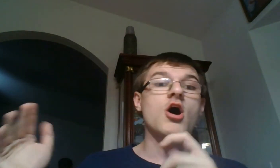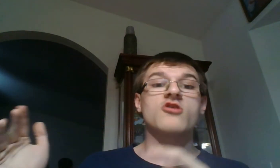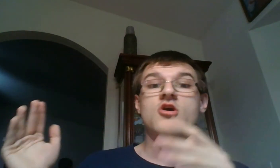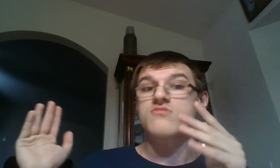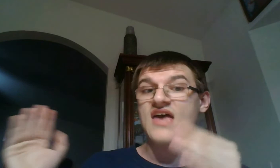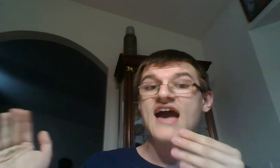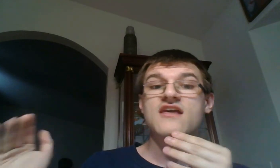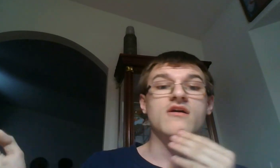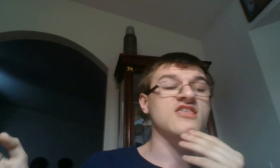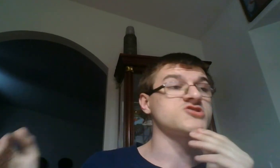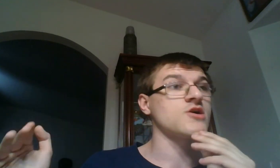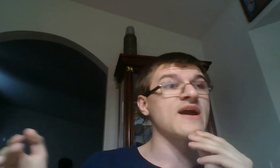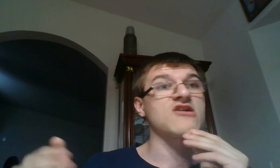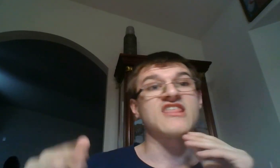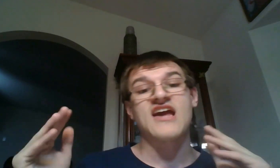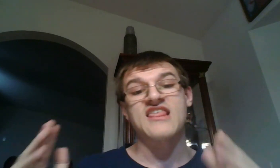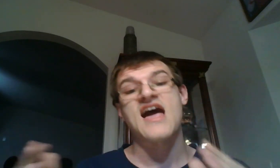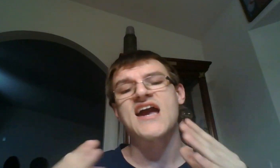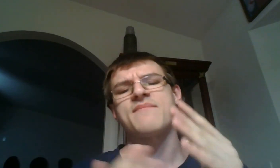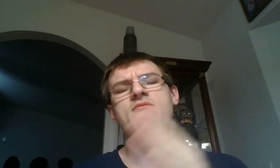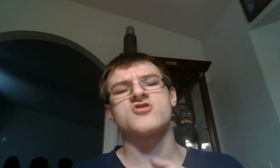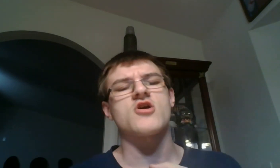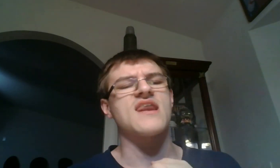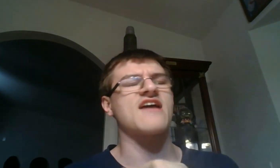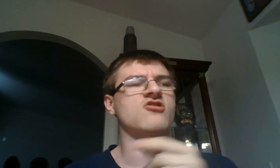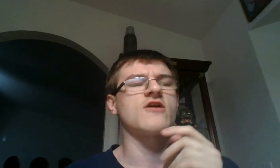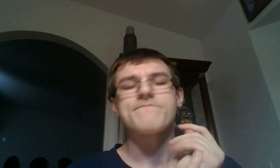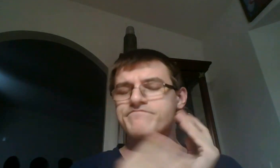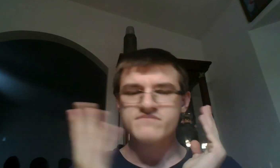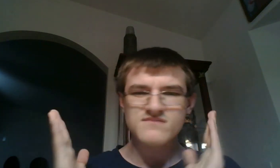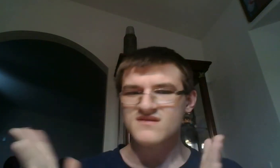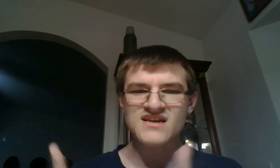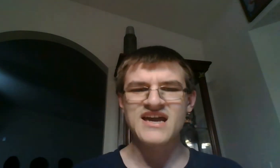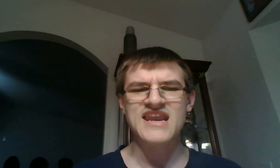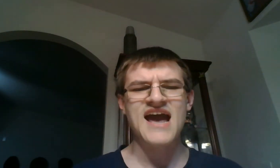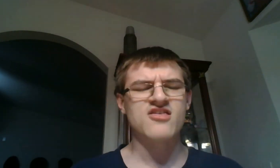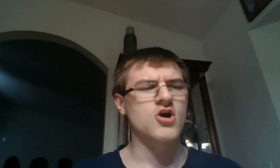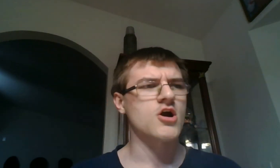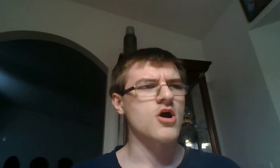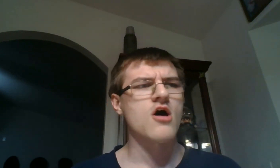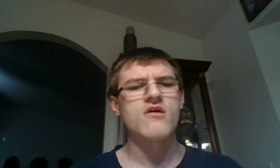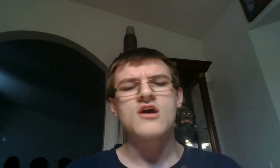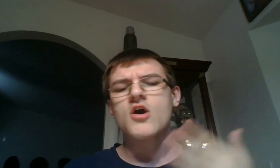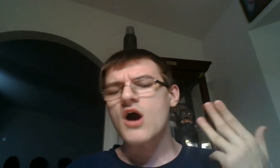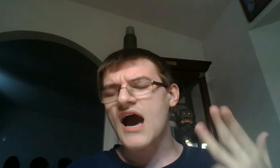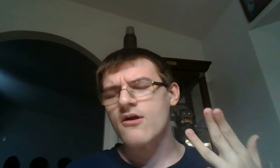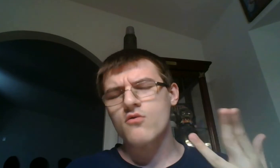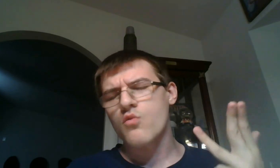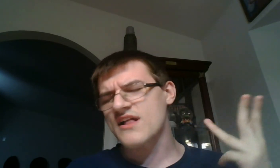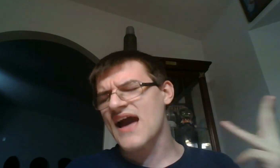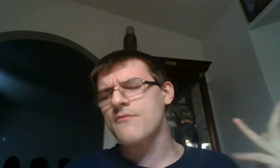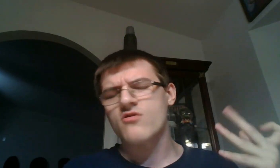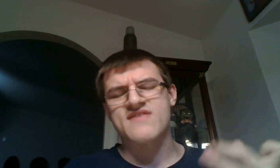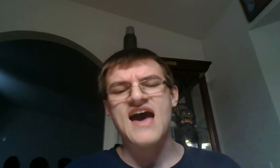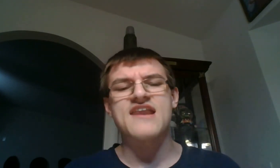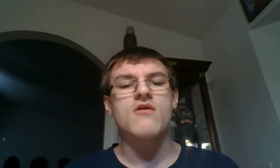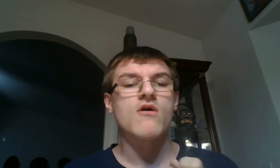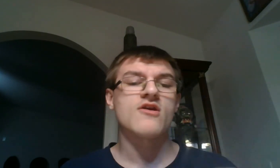Also, Ty Dillon, since Jermaine Racing is not going to be returning next year in NASCAR at all, what happens with Ty Dillon? Well, in all